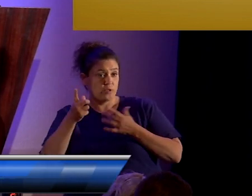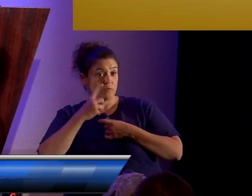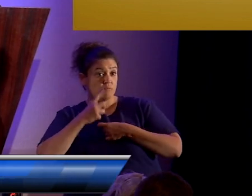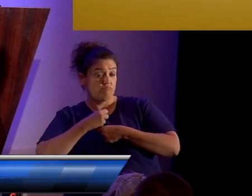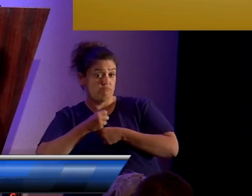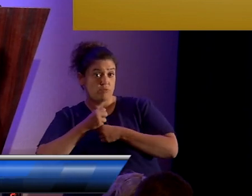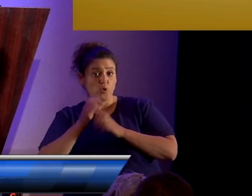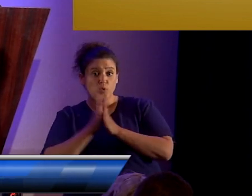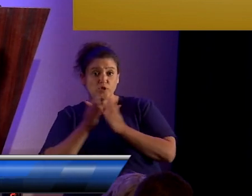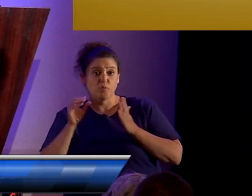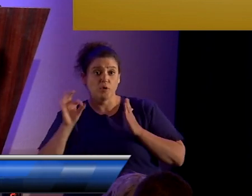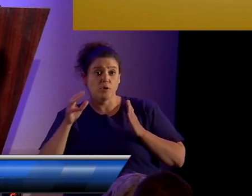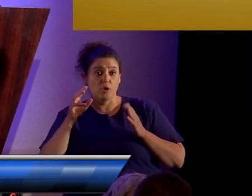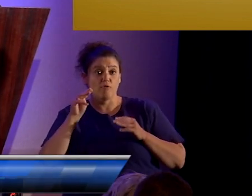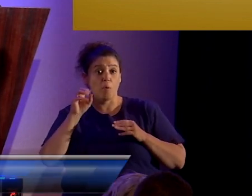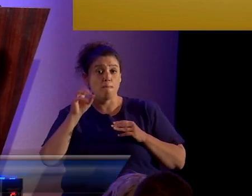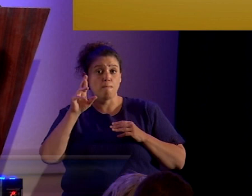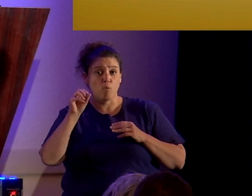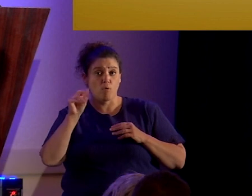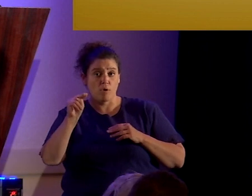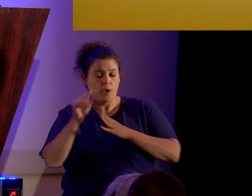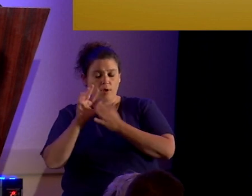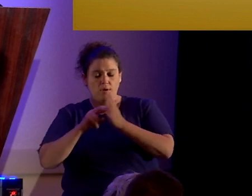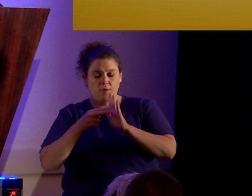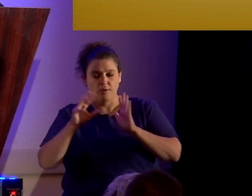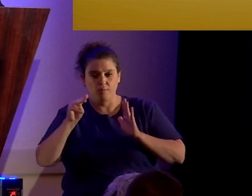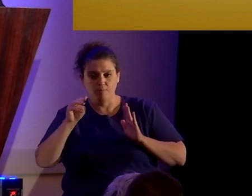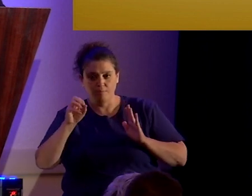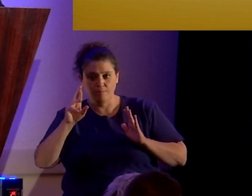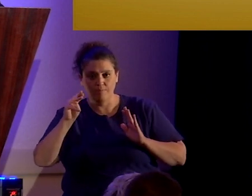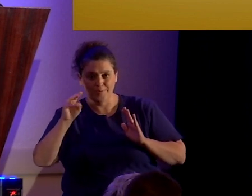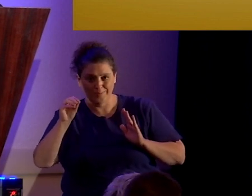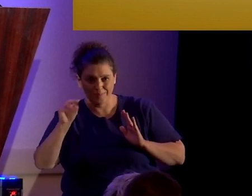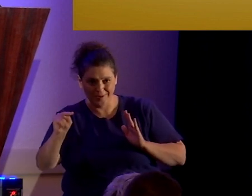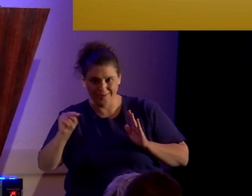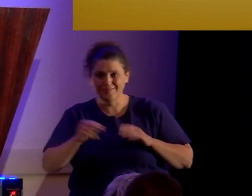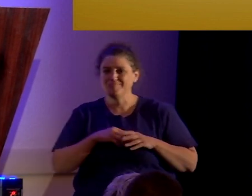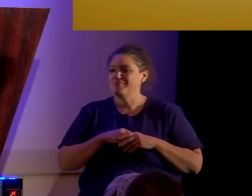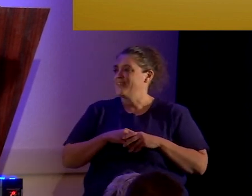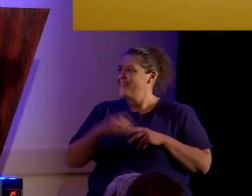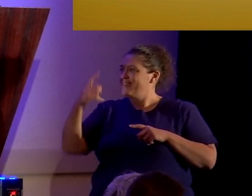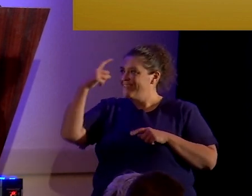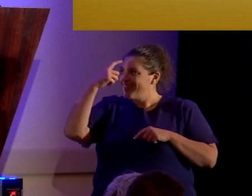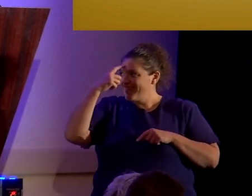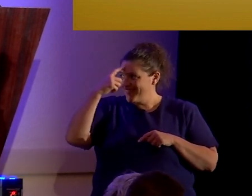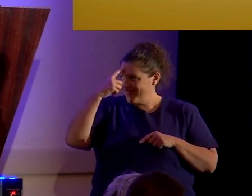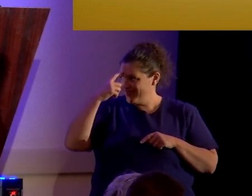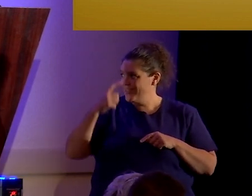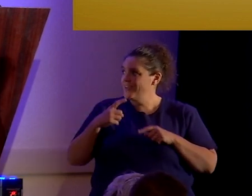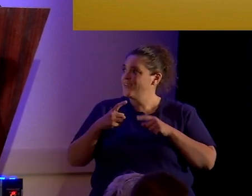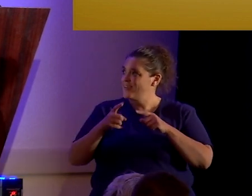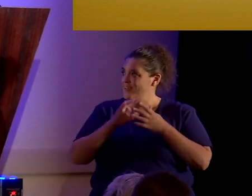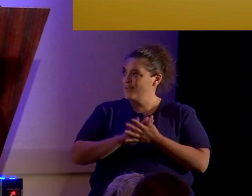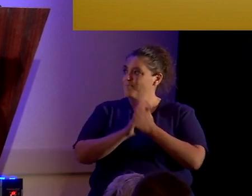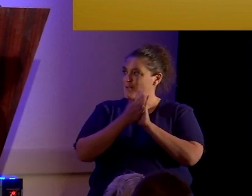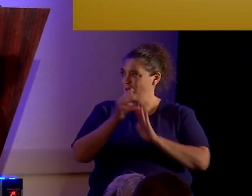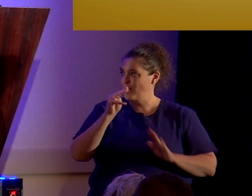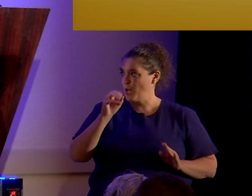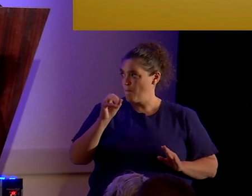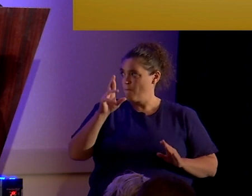of Moron, which was, I think, by the time of the first printing, it was changed to Mormon.